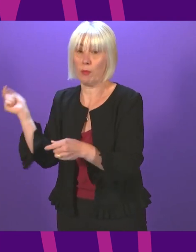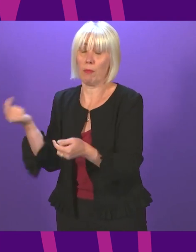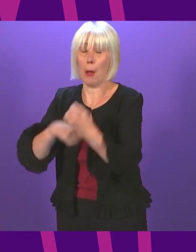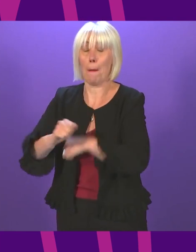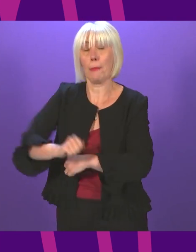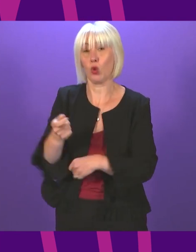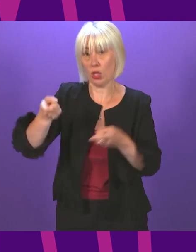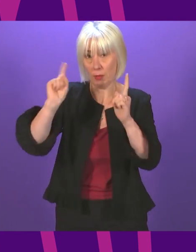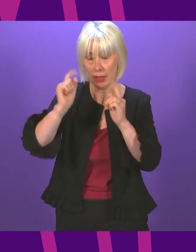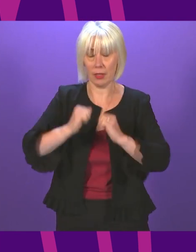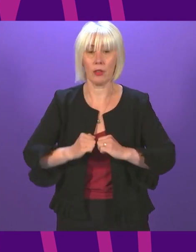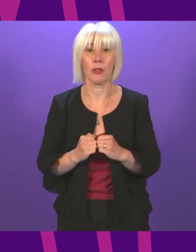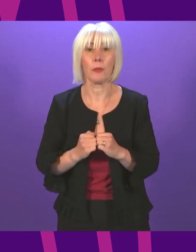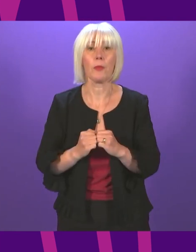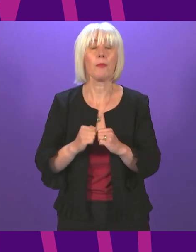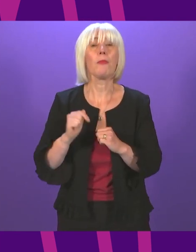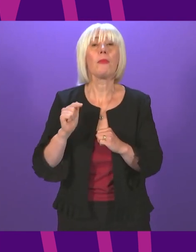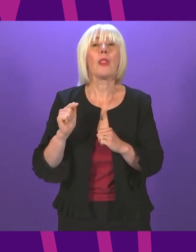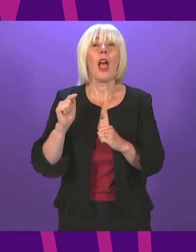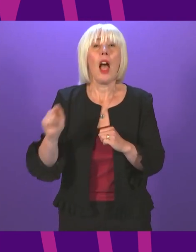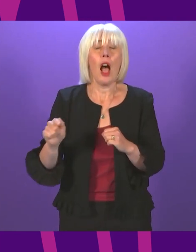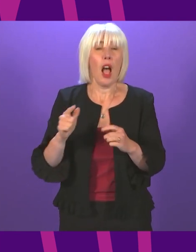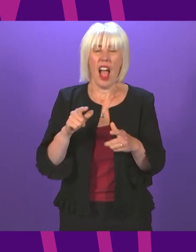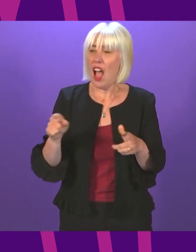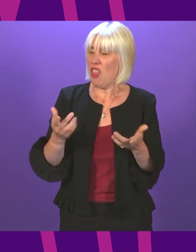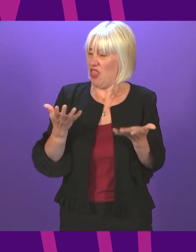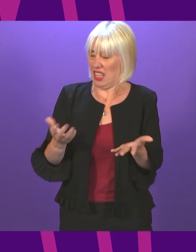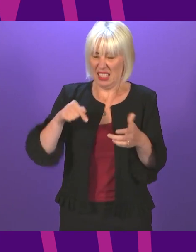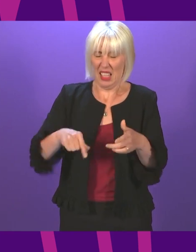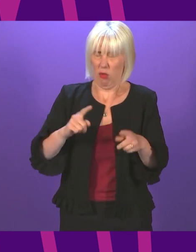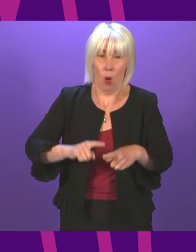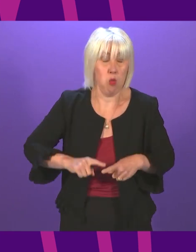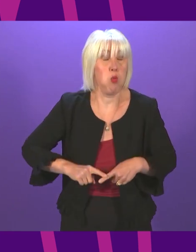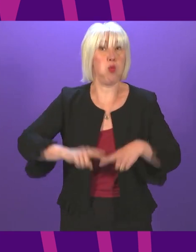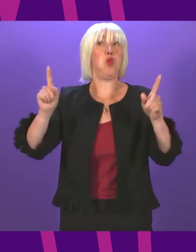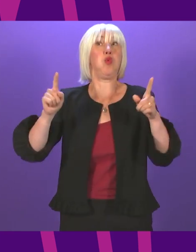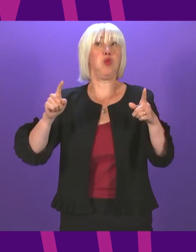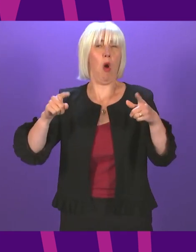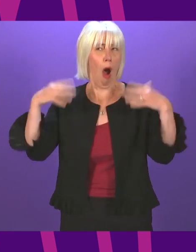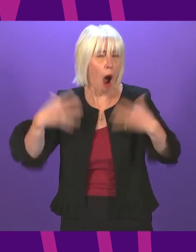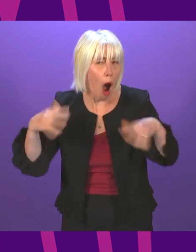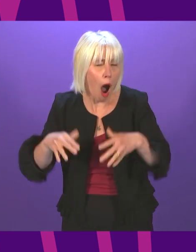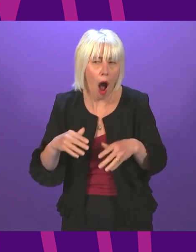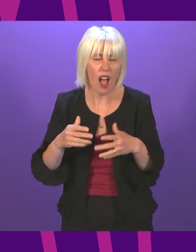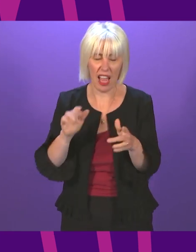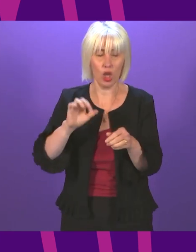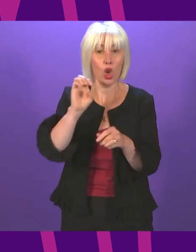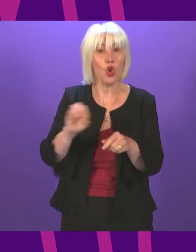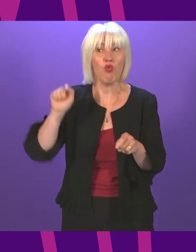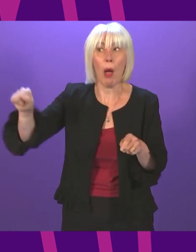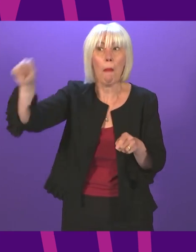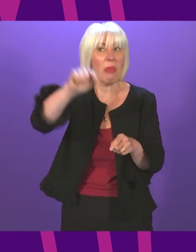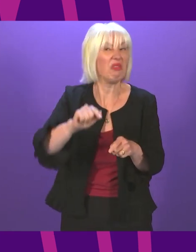is not something that would be seen as in any way remarkable or even unusual in other parts of Europe. But it does